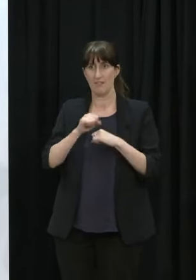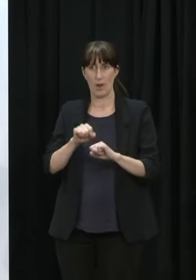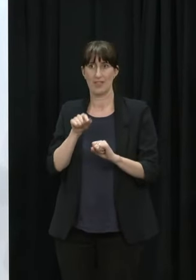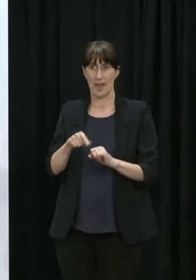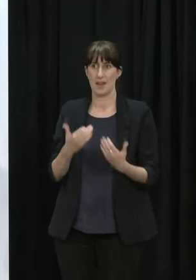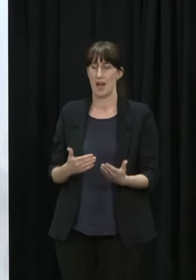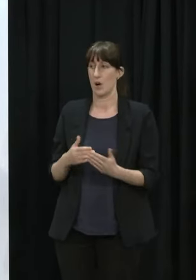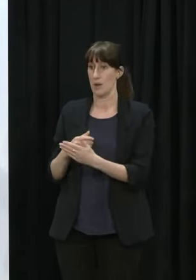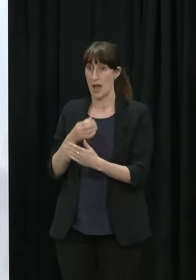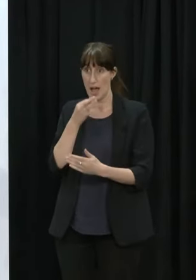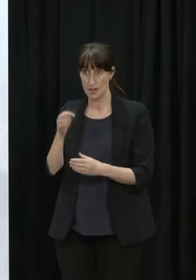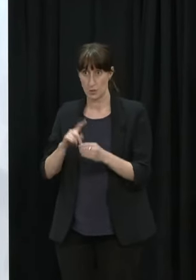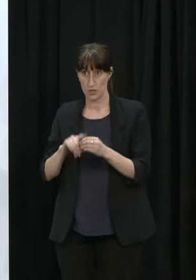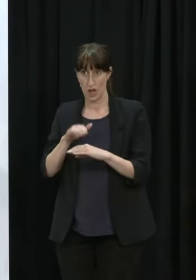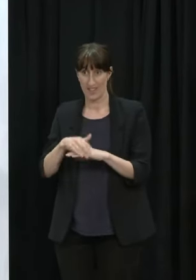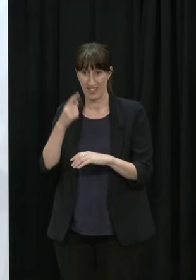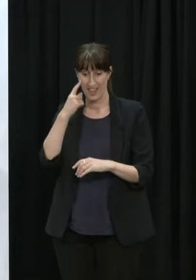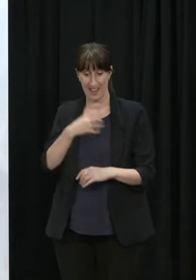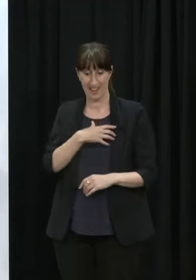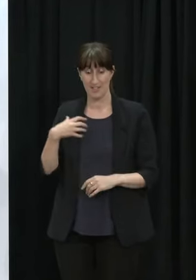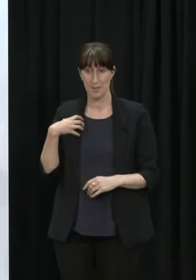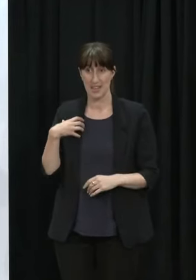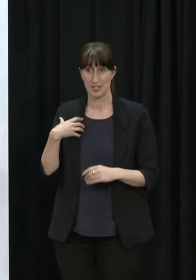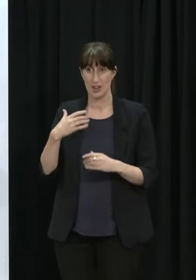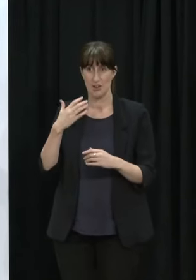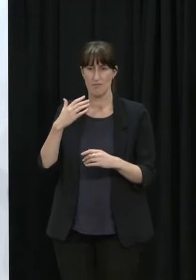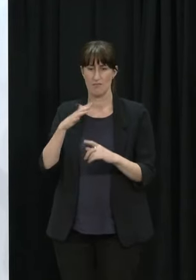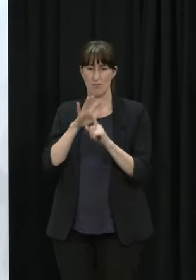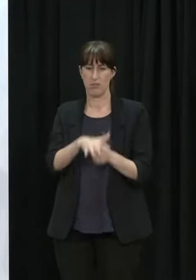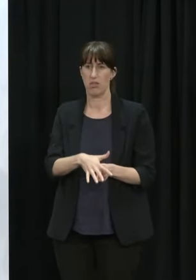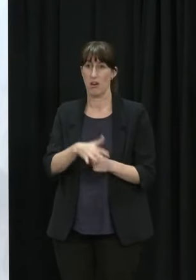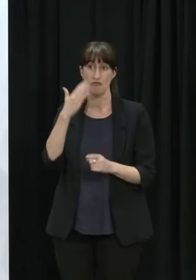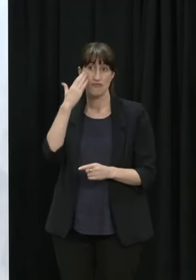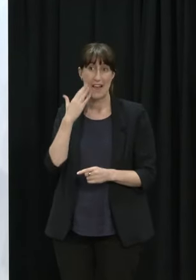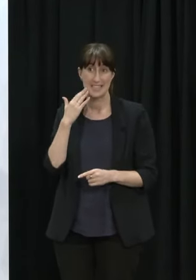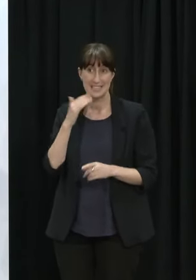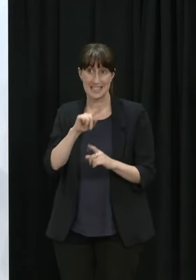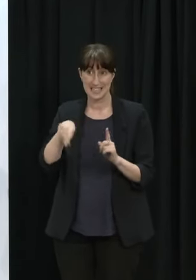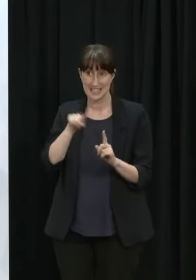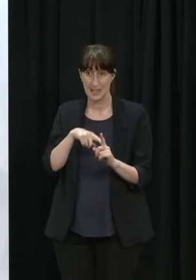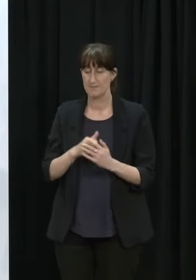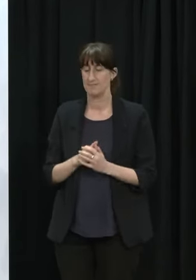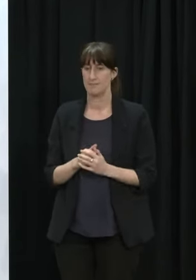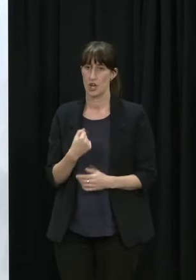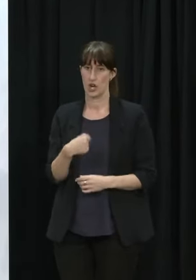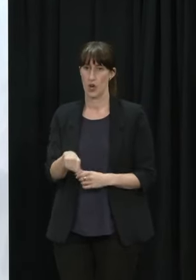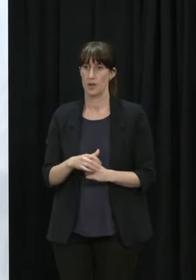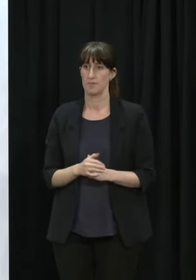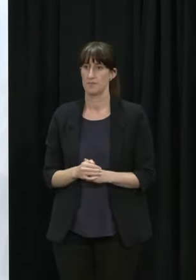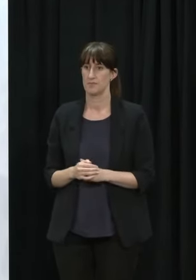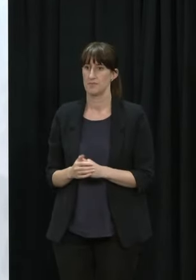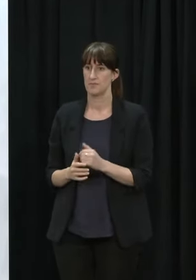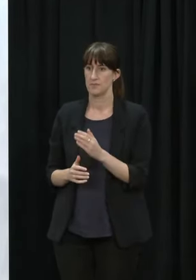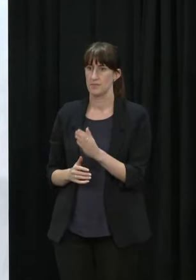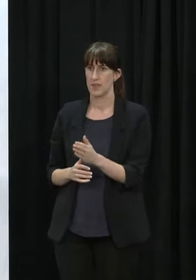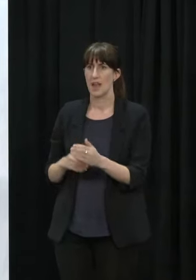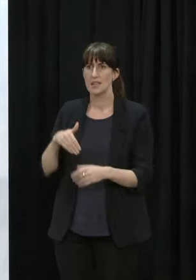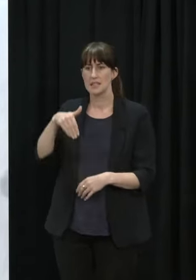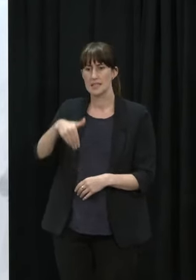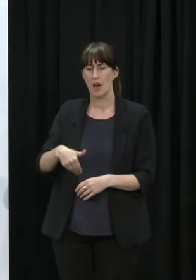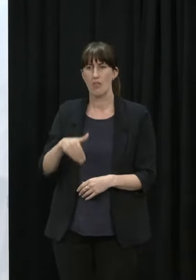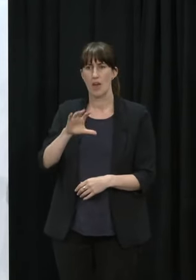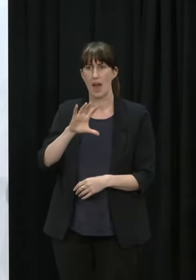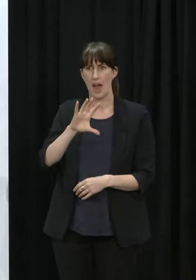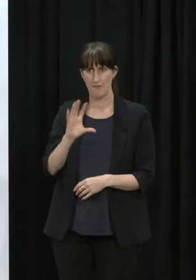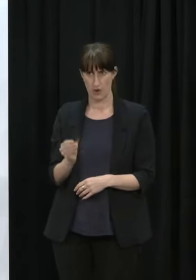question for Dr Tan the gotang in South Africa sort of the epicenter of their Omicron wave seems to